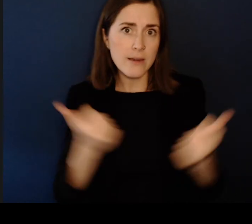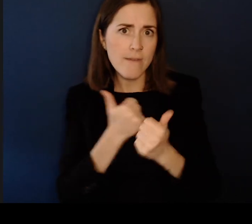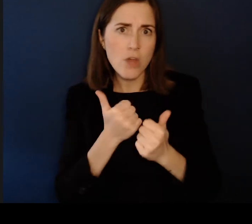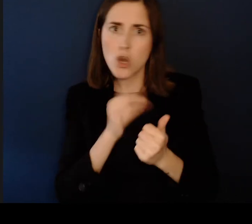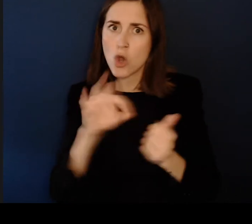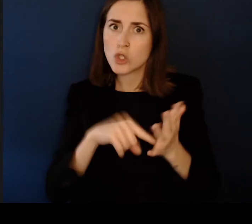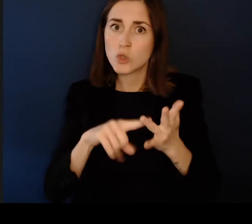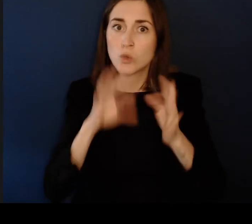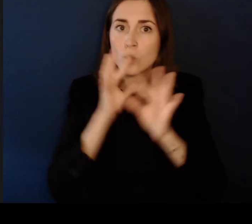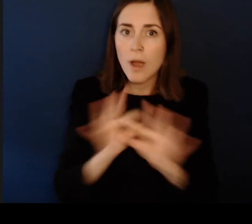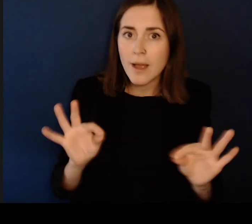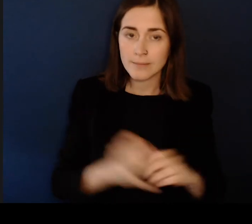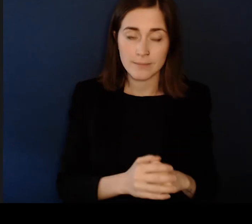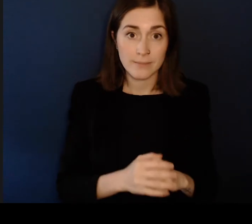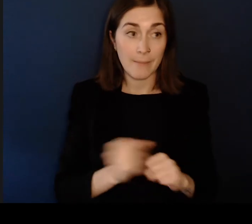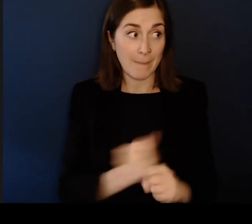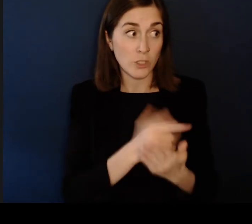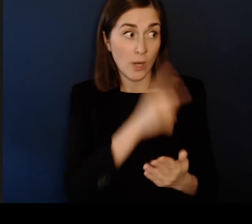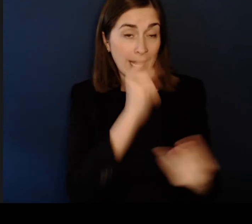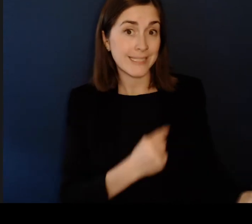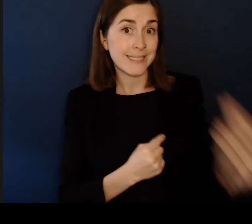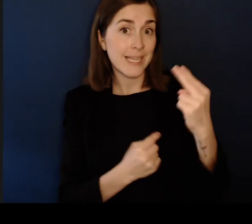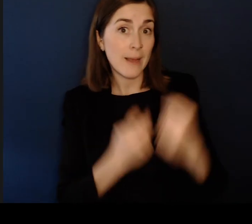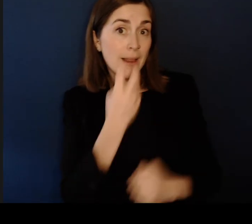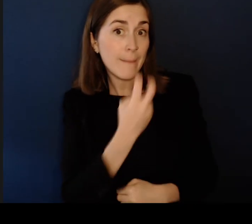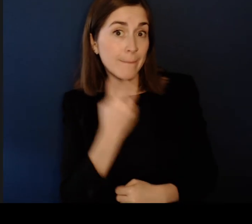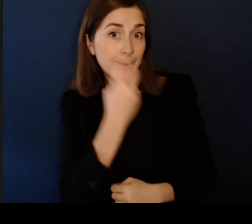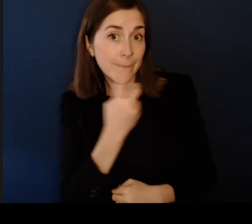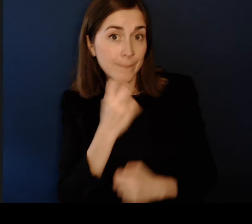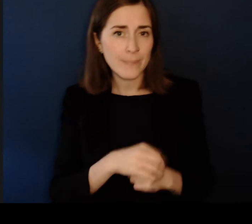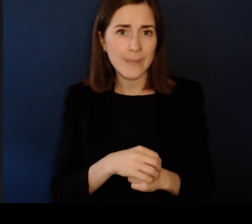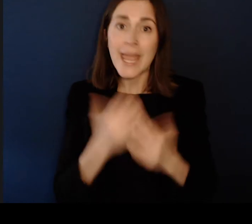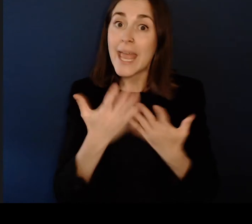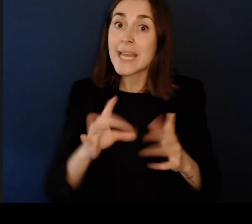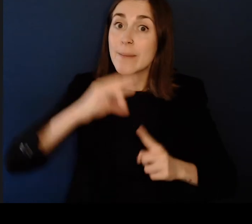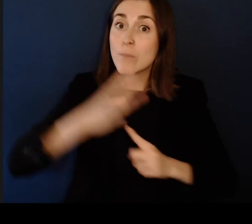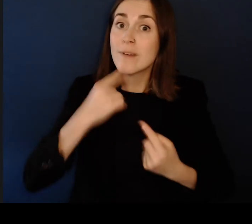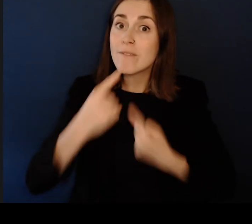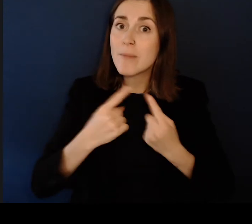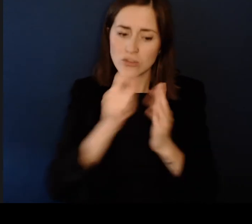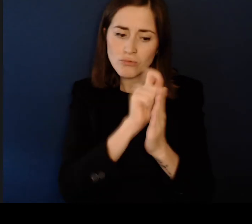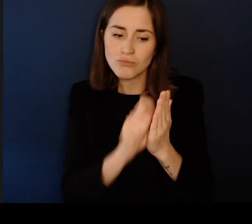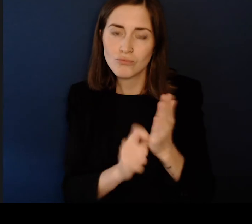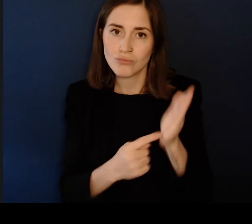Always keep your lips visible when you are speaking And write down key information